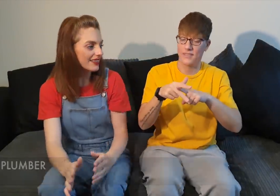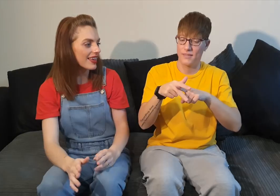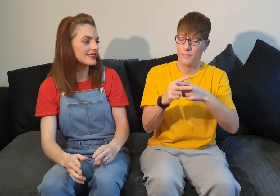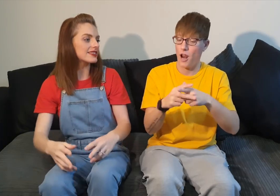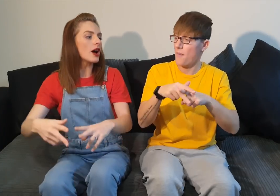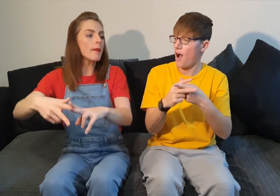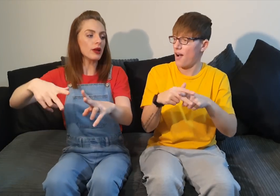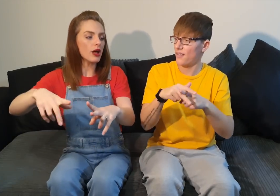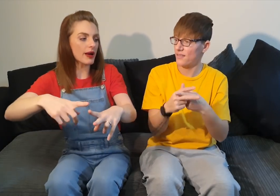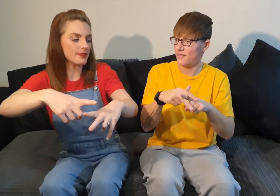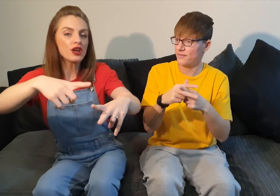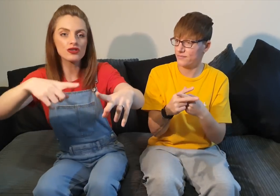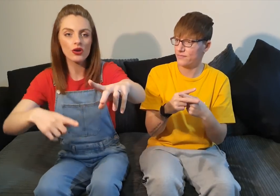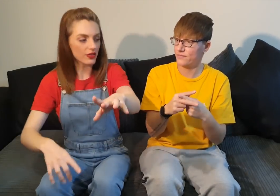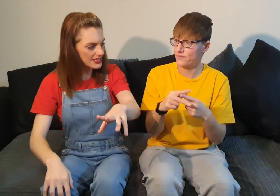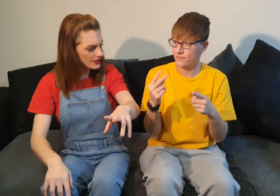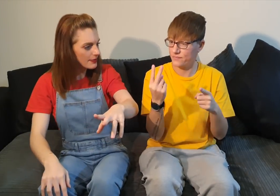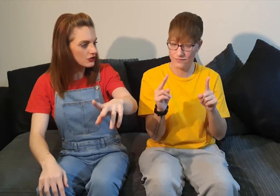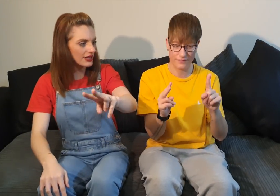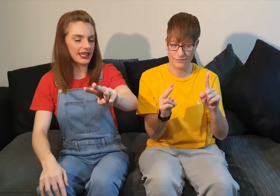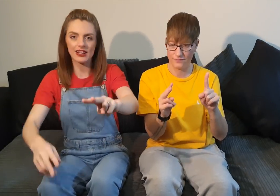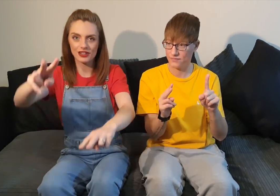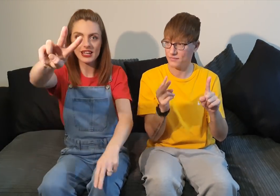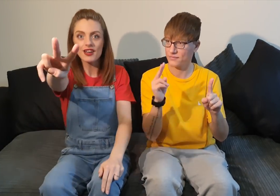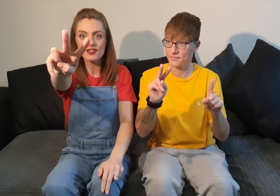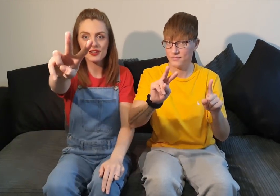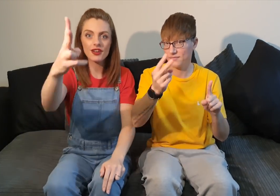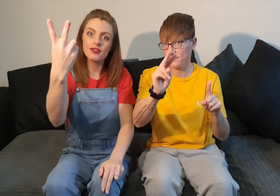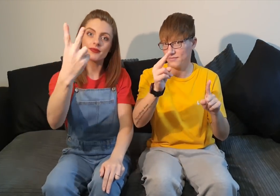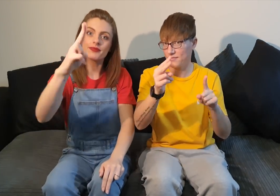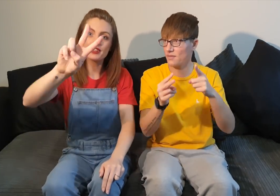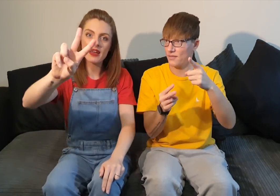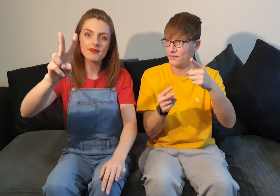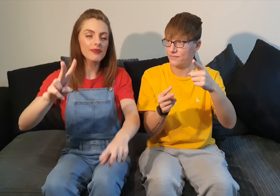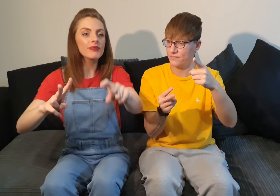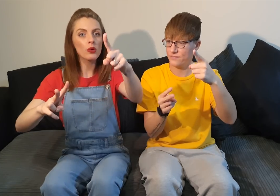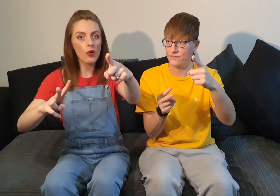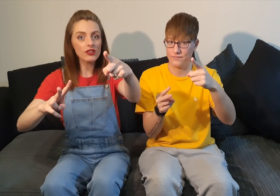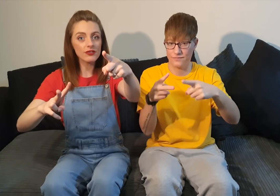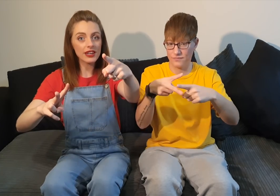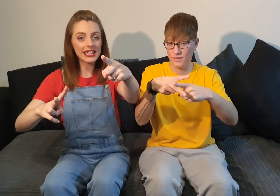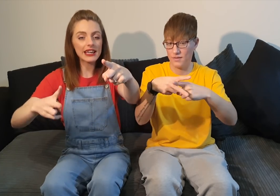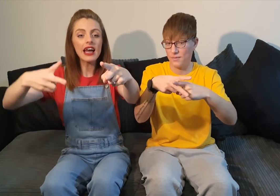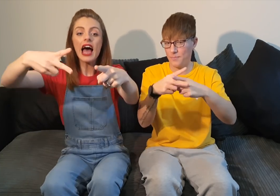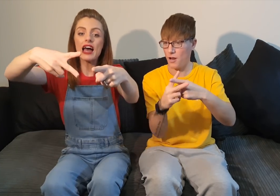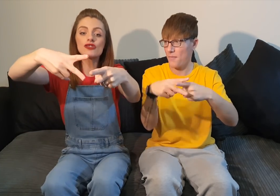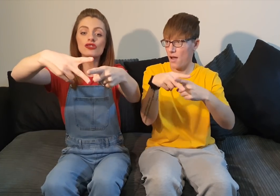this plumber so this one's a bit tricky actually two yeah one finger and just